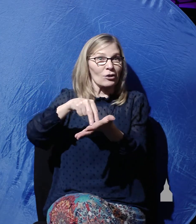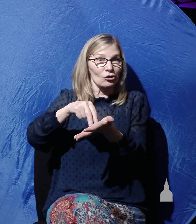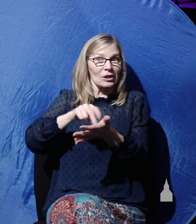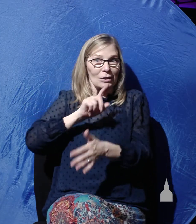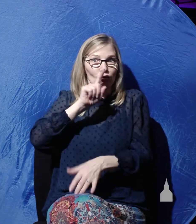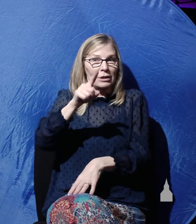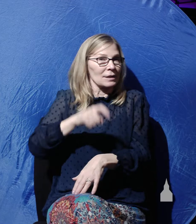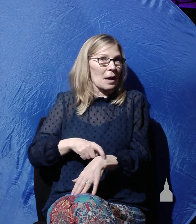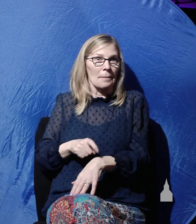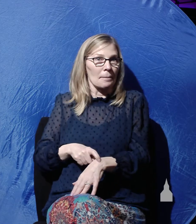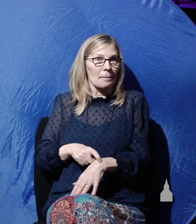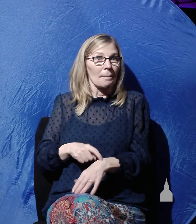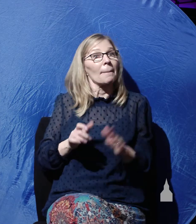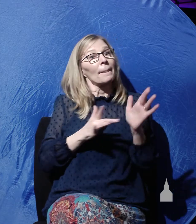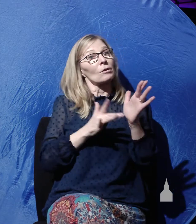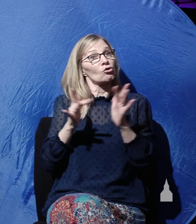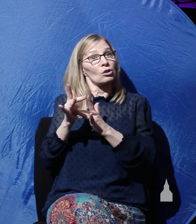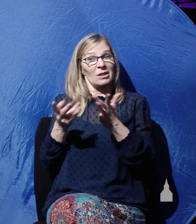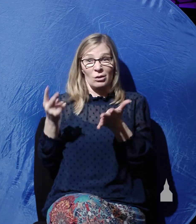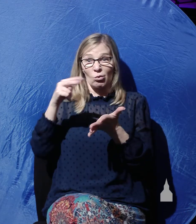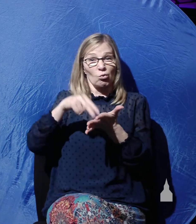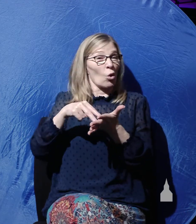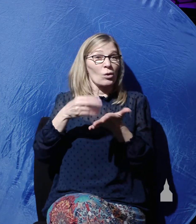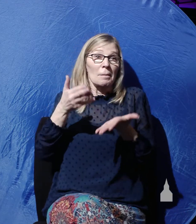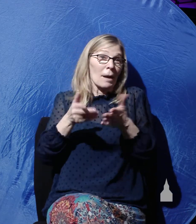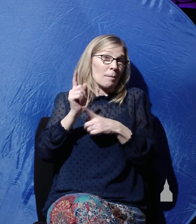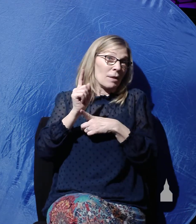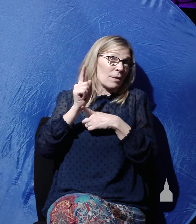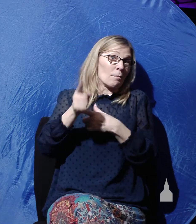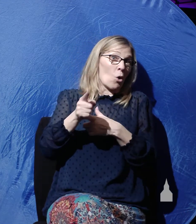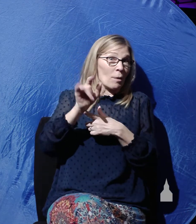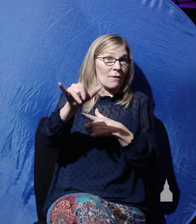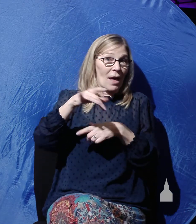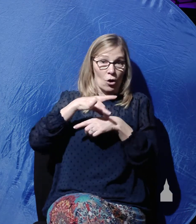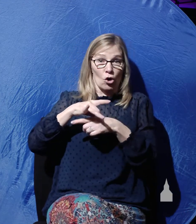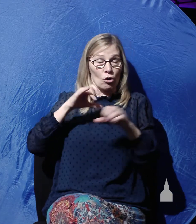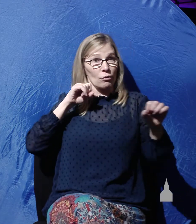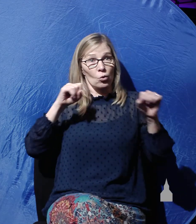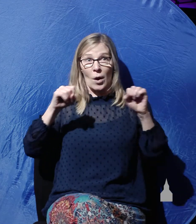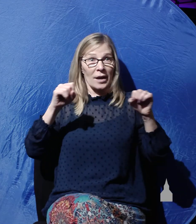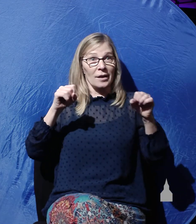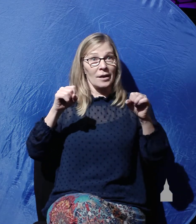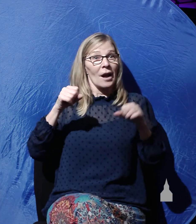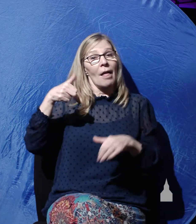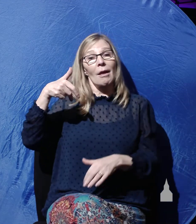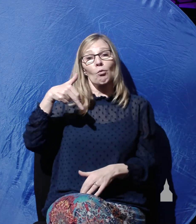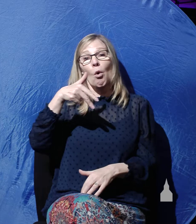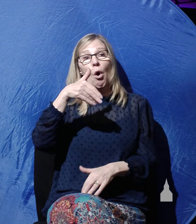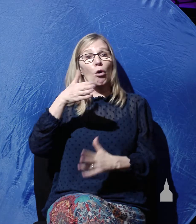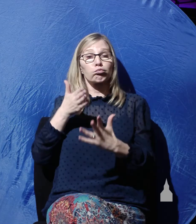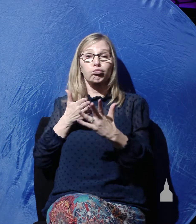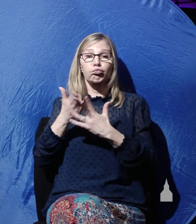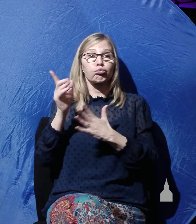time. Jesus rose, perhaps at the very moment of the earthquake, and then walked through the walls of the tomb.